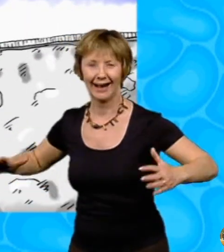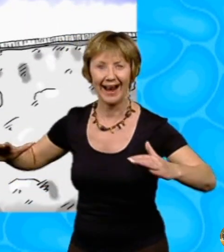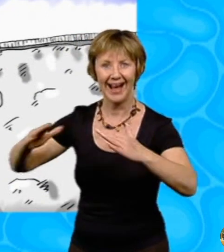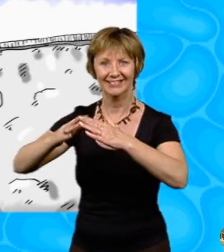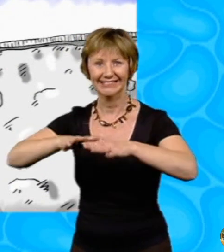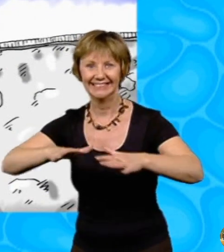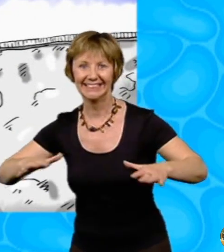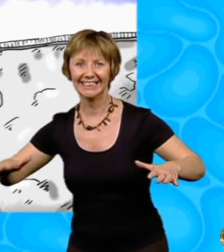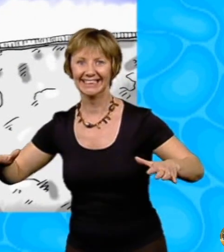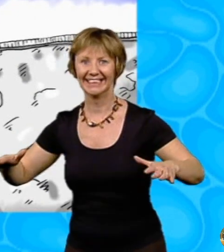into our teacher.